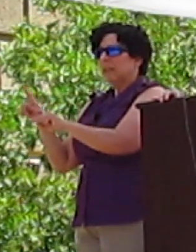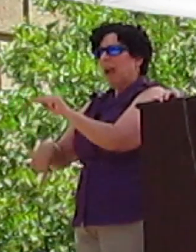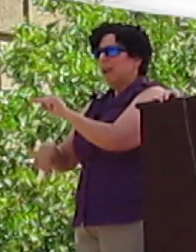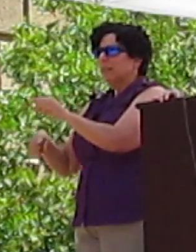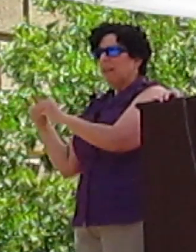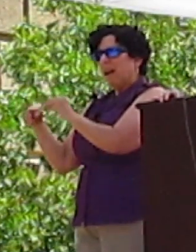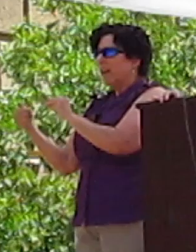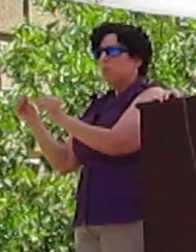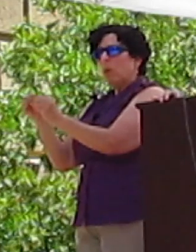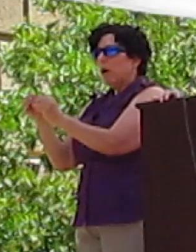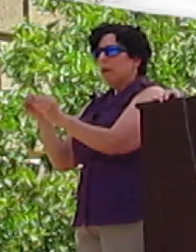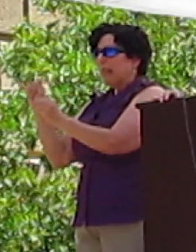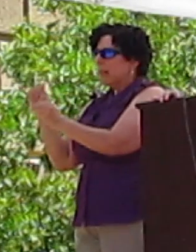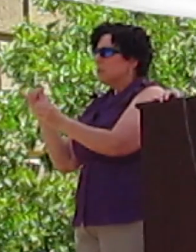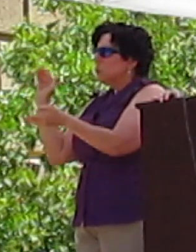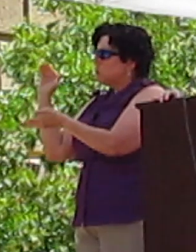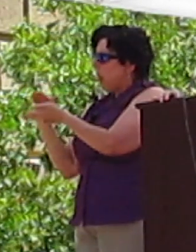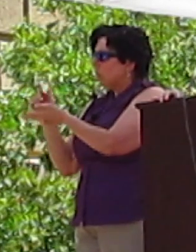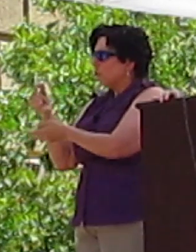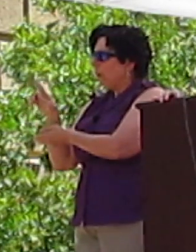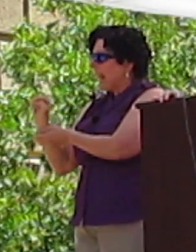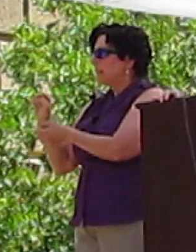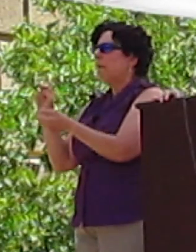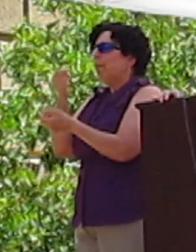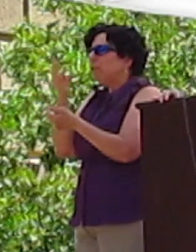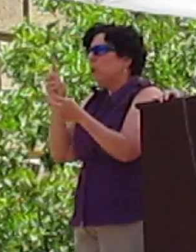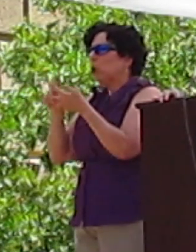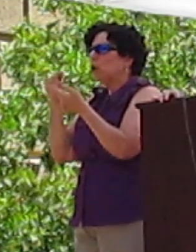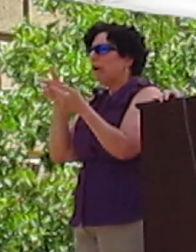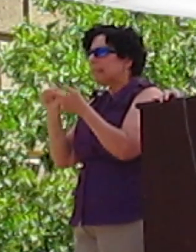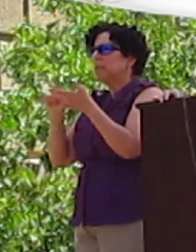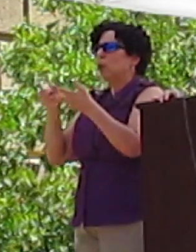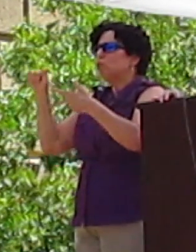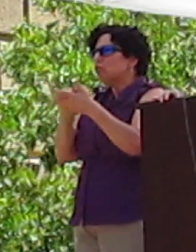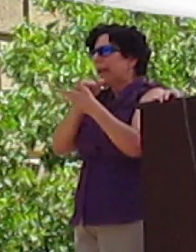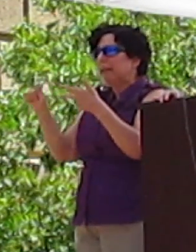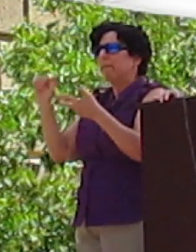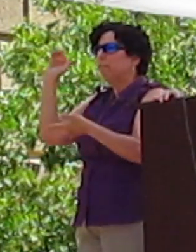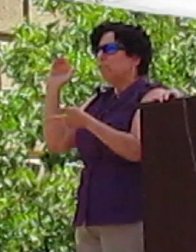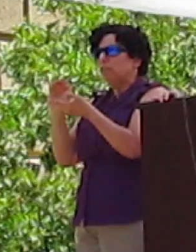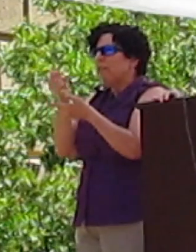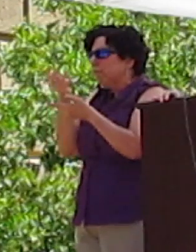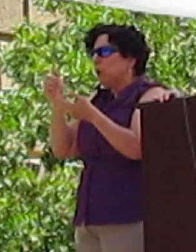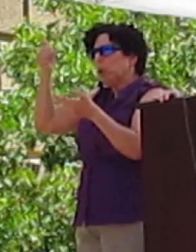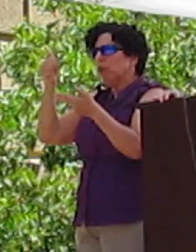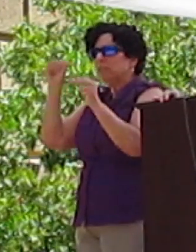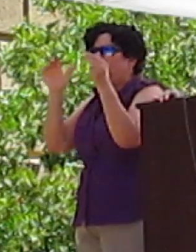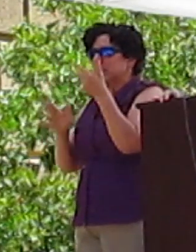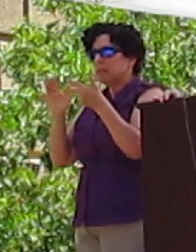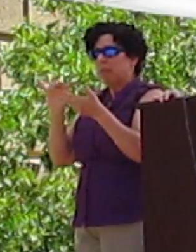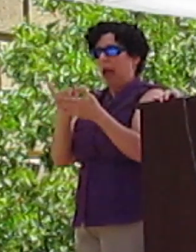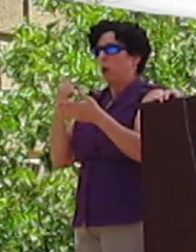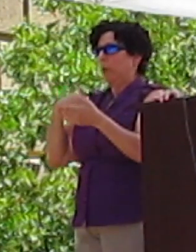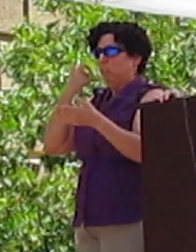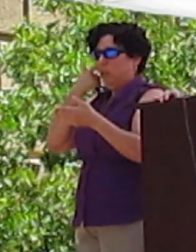The cuts actually lead to smaller grants, fewer grants, and fewer advancements, training of fewer scientists like the future scientists we just